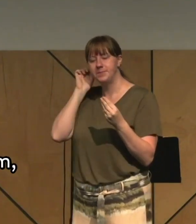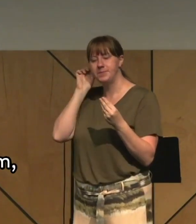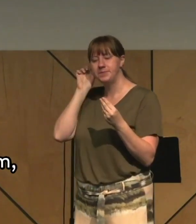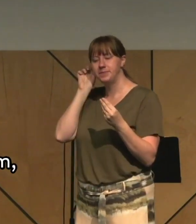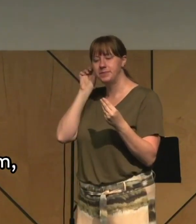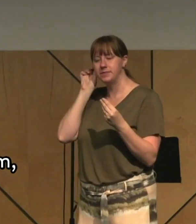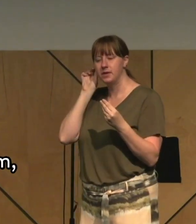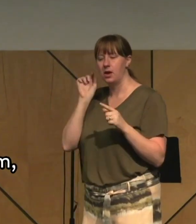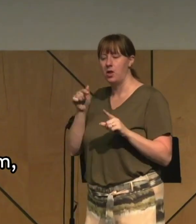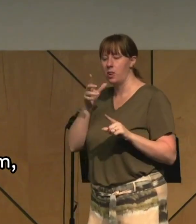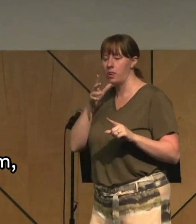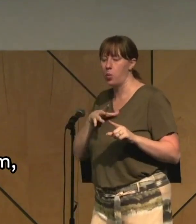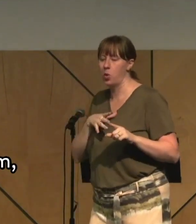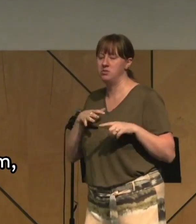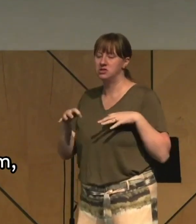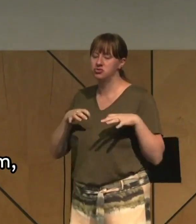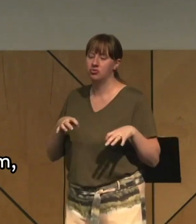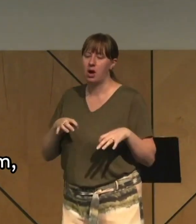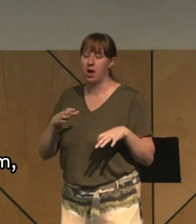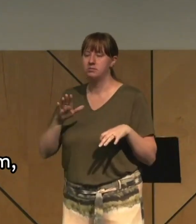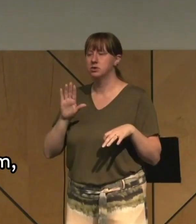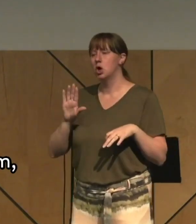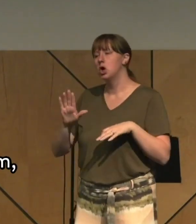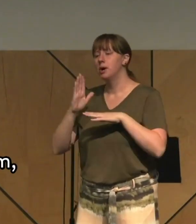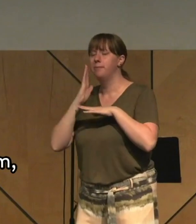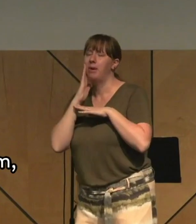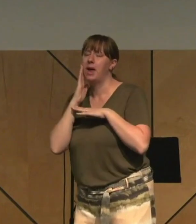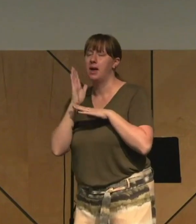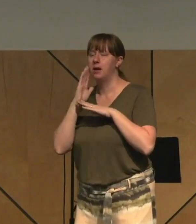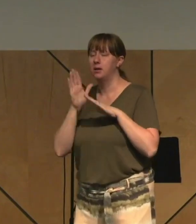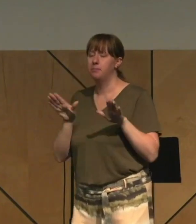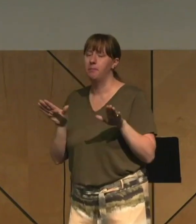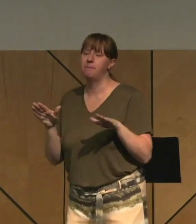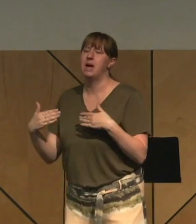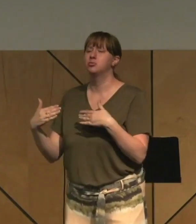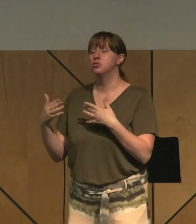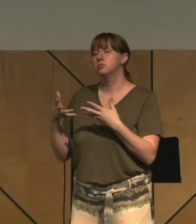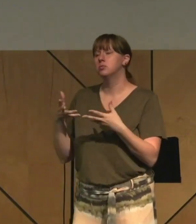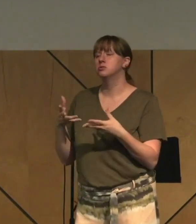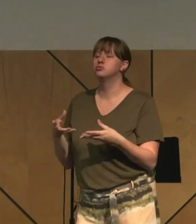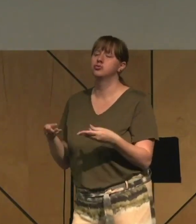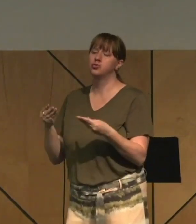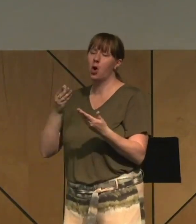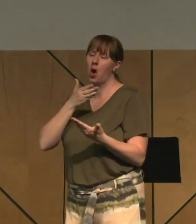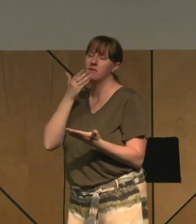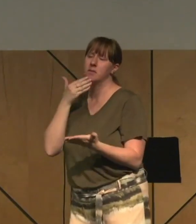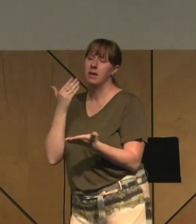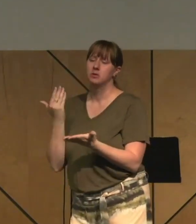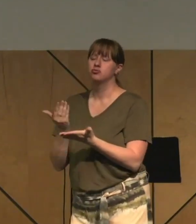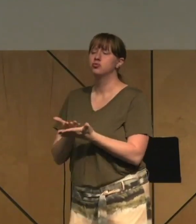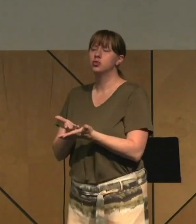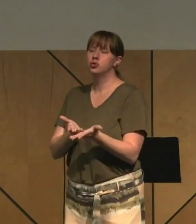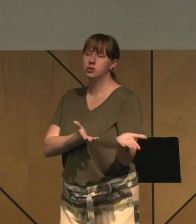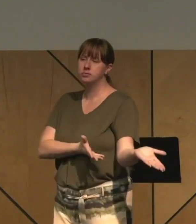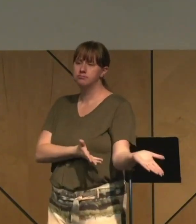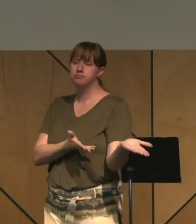her bed and her bedroom are lush and well-scented. And then she wraps up her passionate invitation in 7 verse